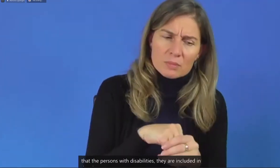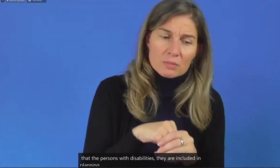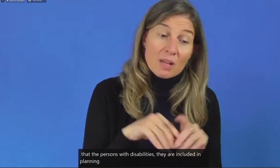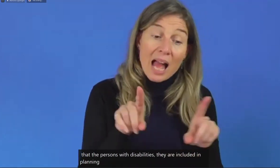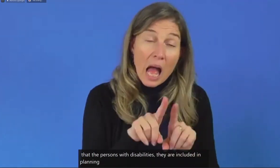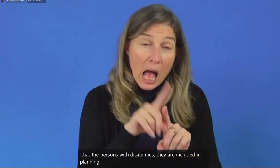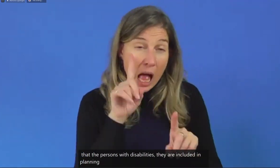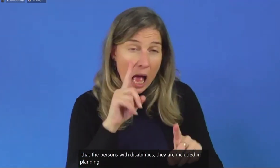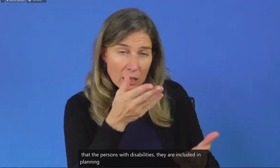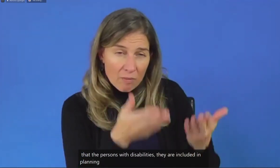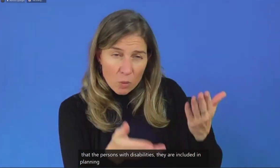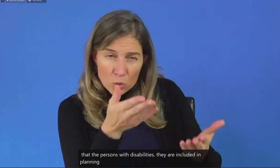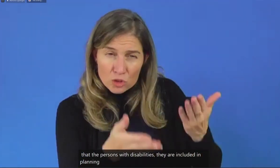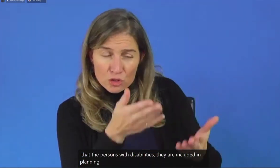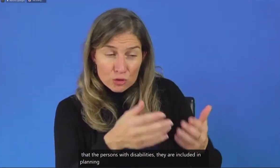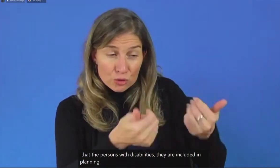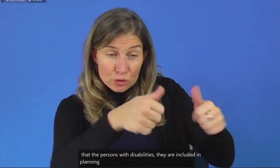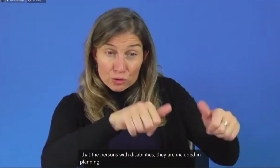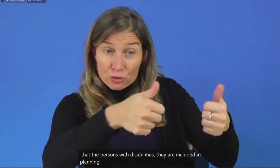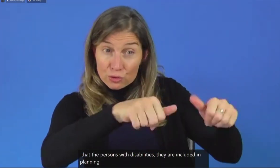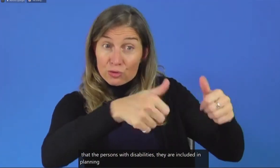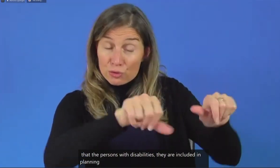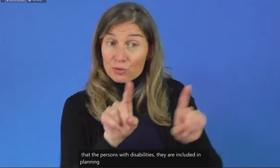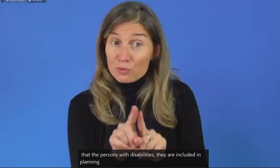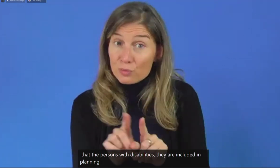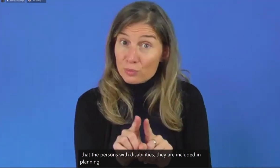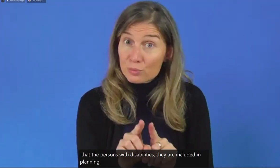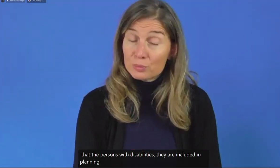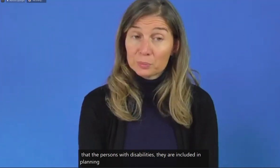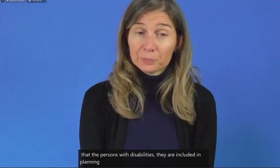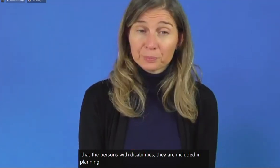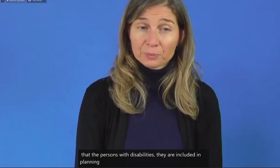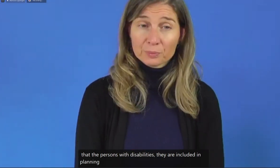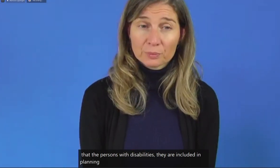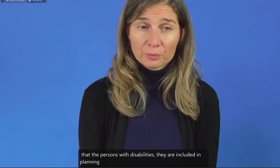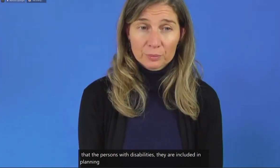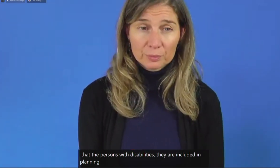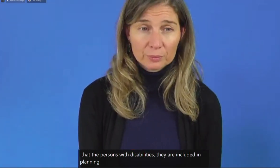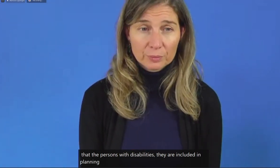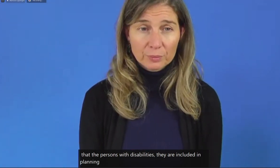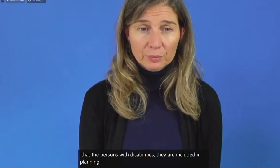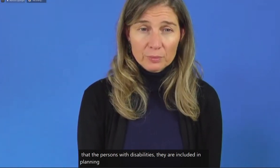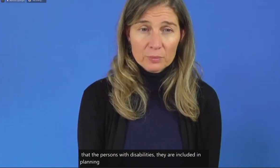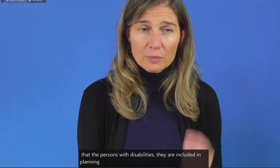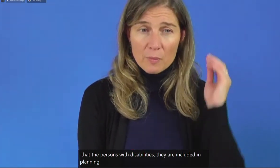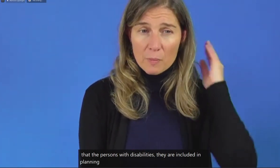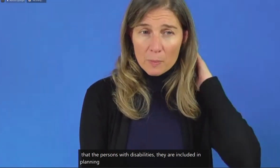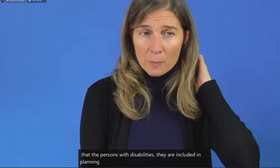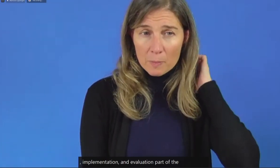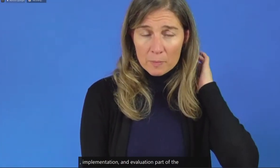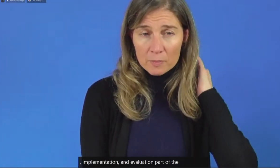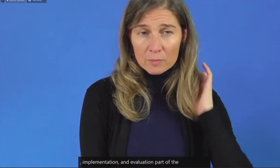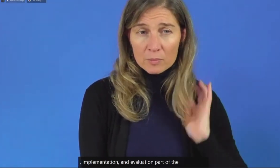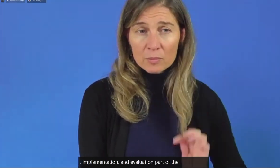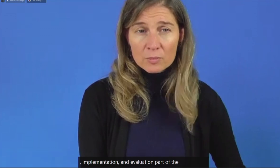any project that